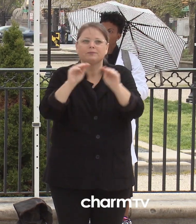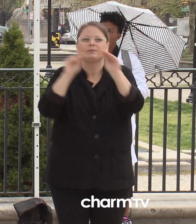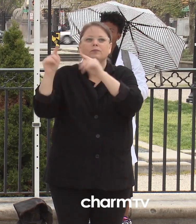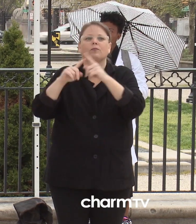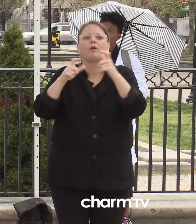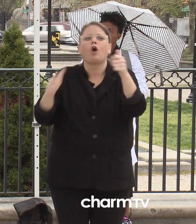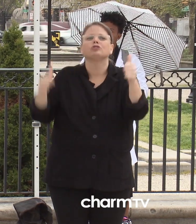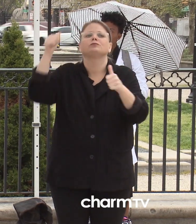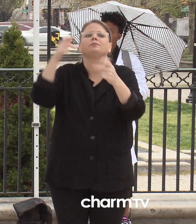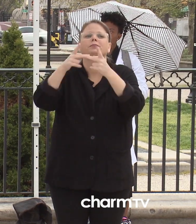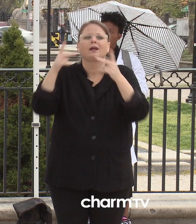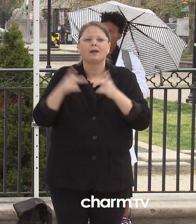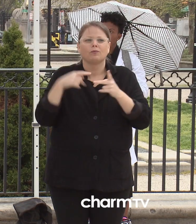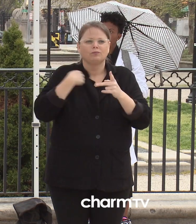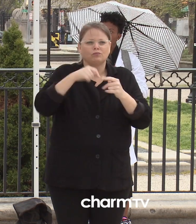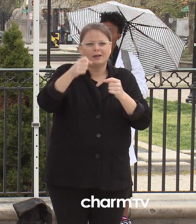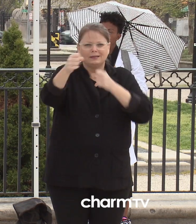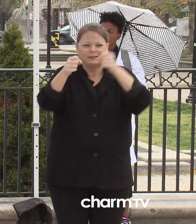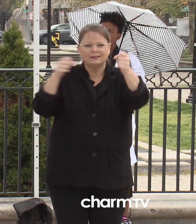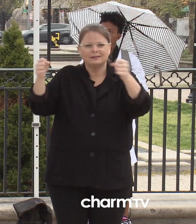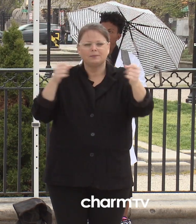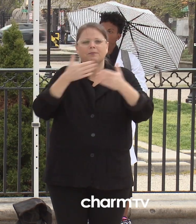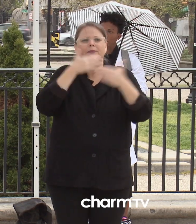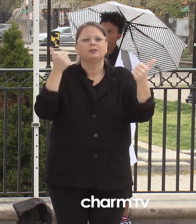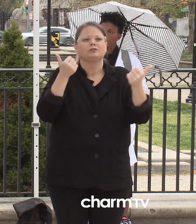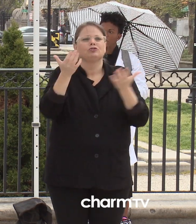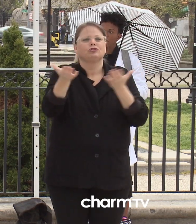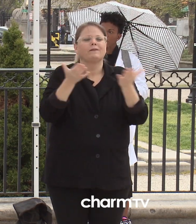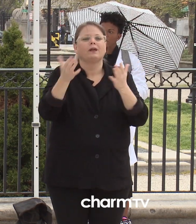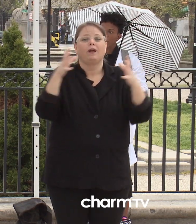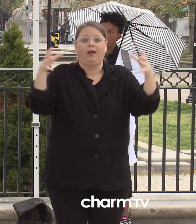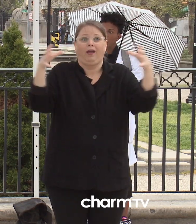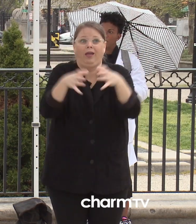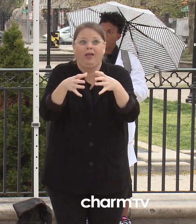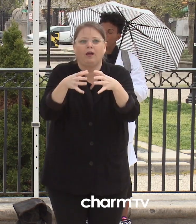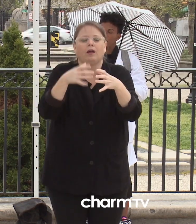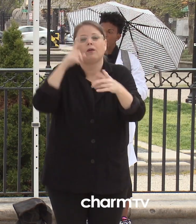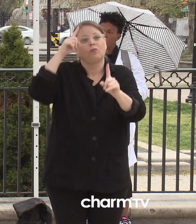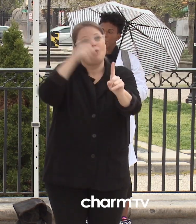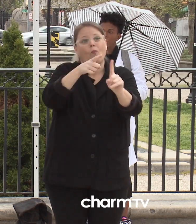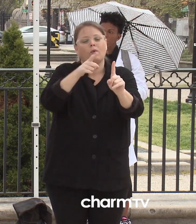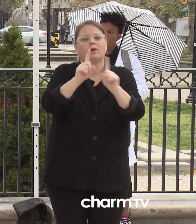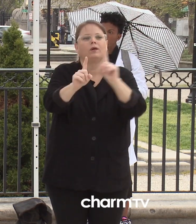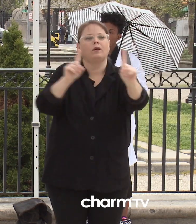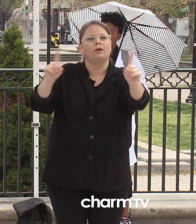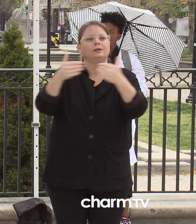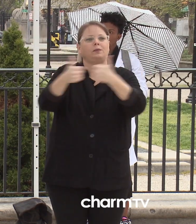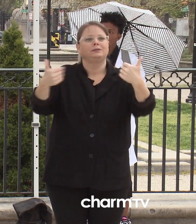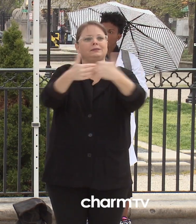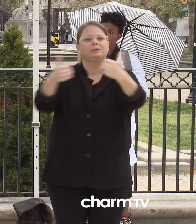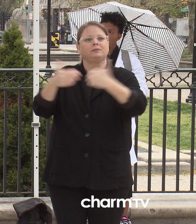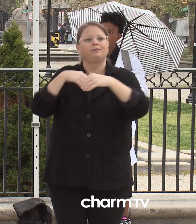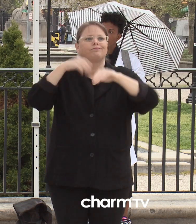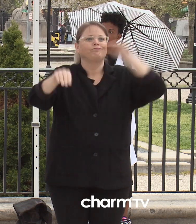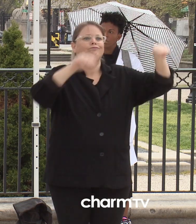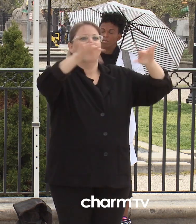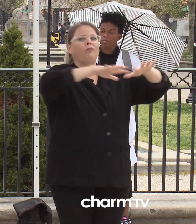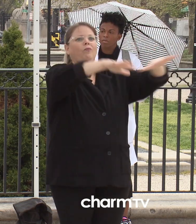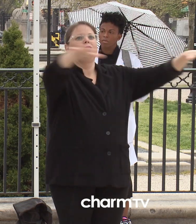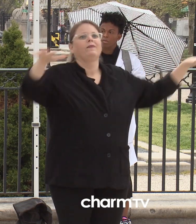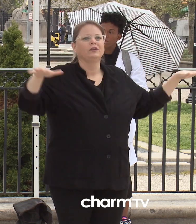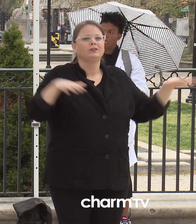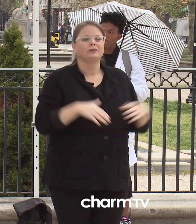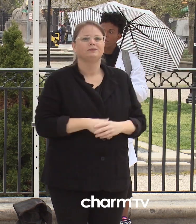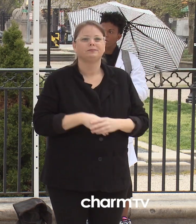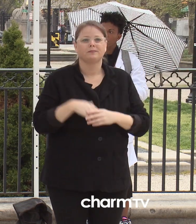to allow for appropriate social distancing. The City Health Department, the Mayor's Office of Homeless Services, Health Care for the Homeless